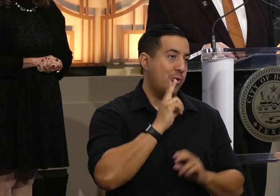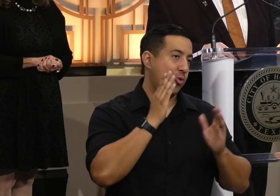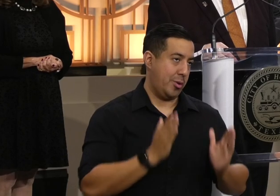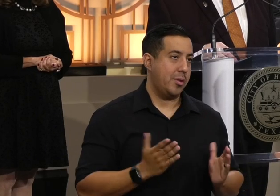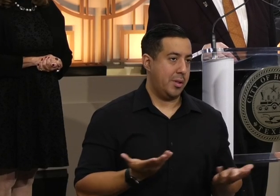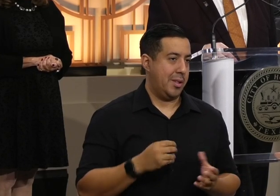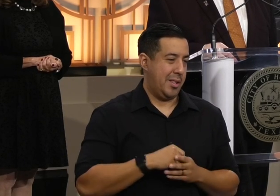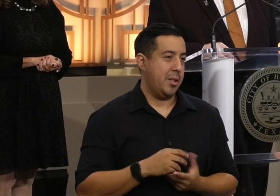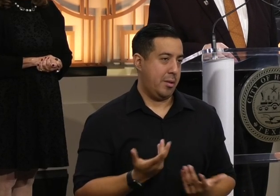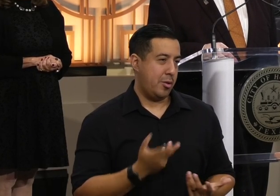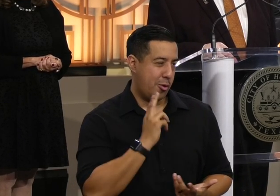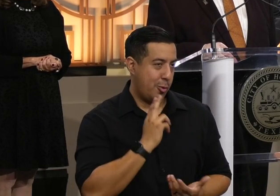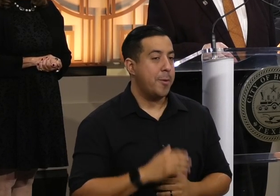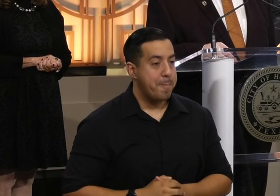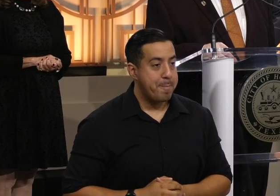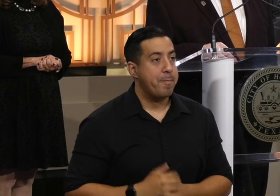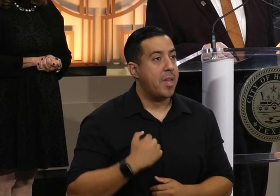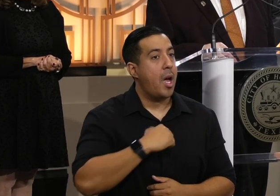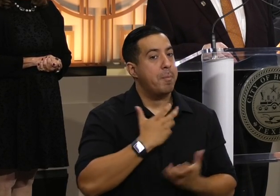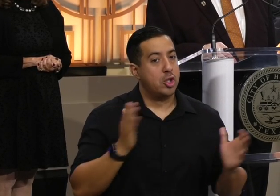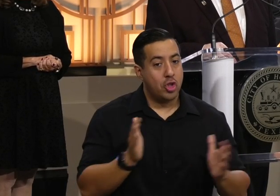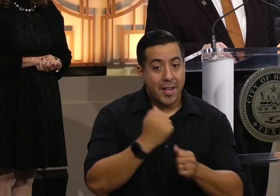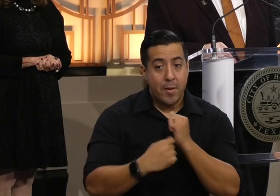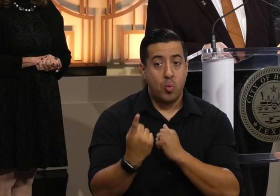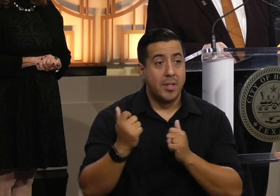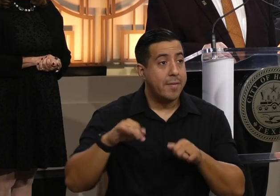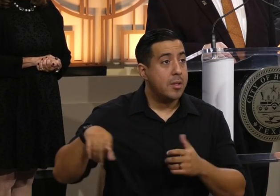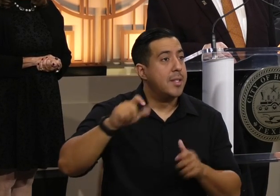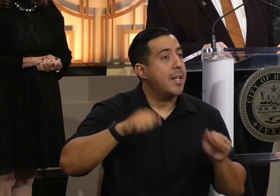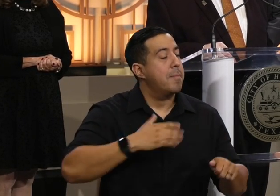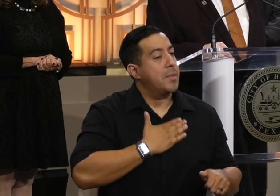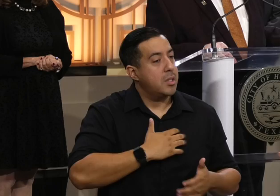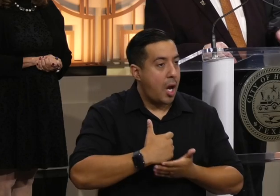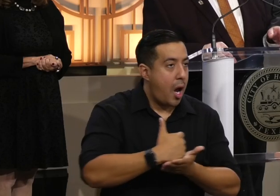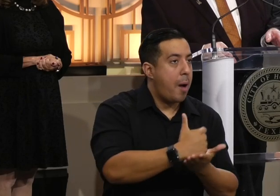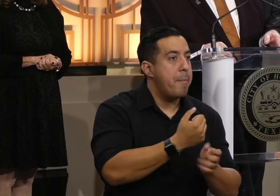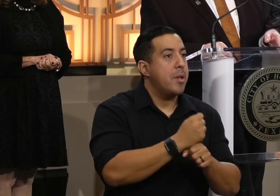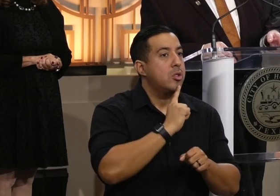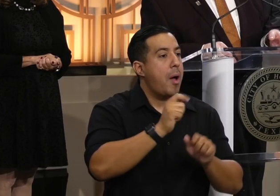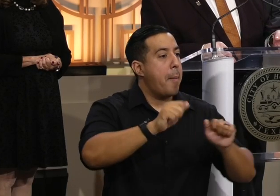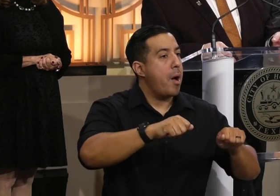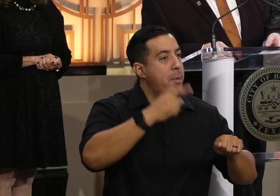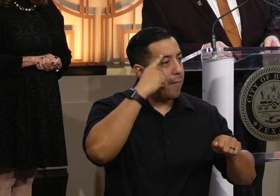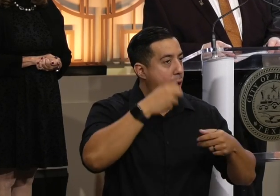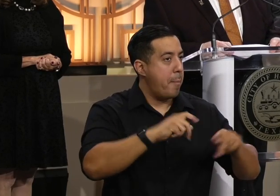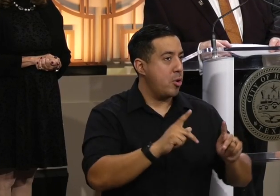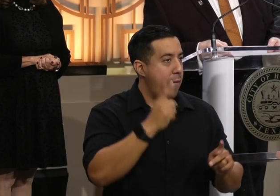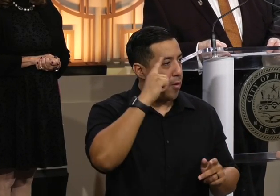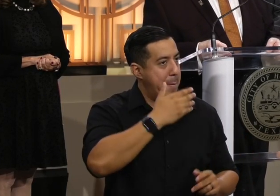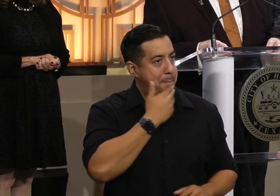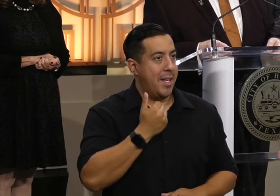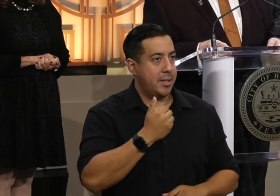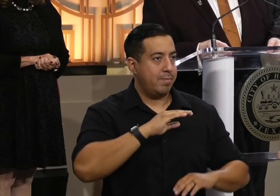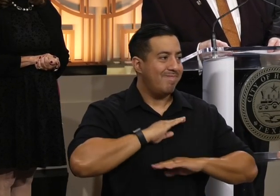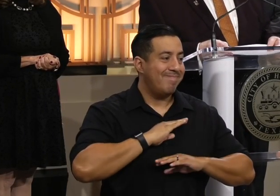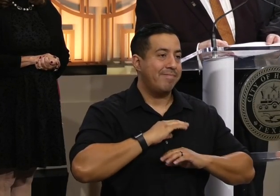So I encourage anyone who can to please help and to please make possible the opportunity for the best life for our